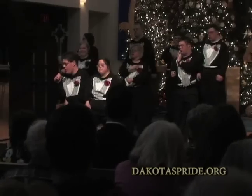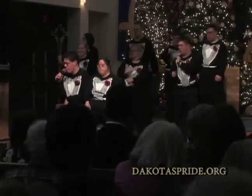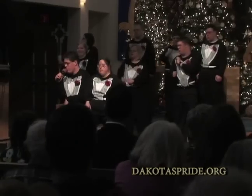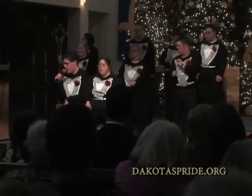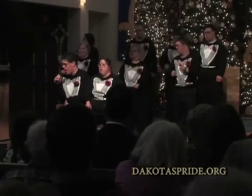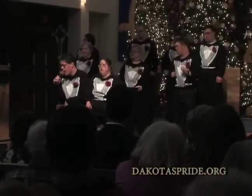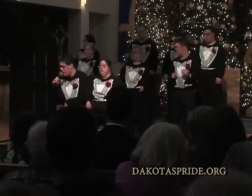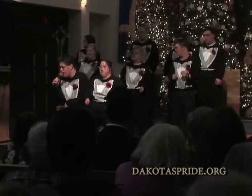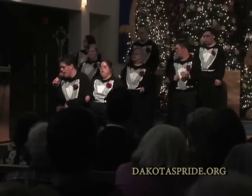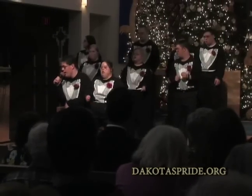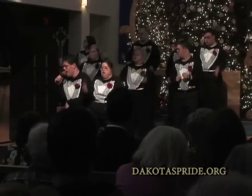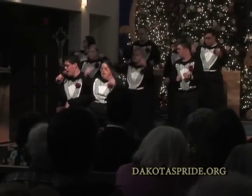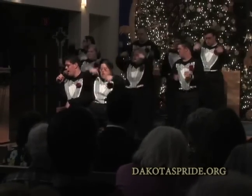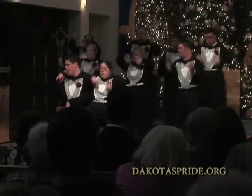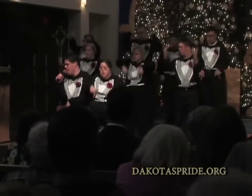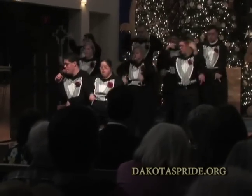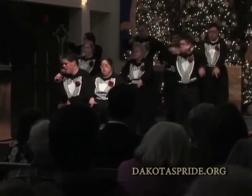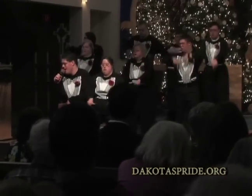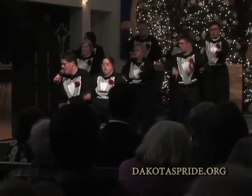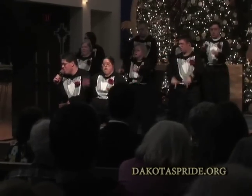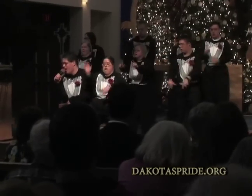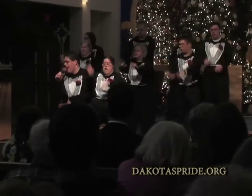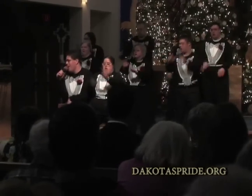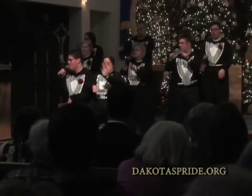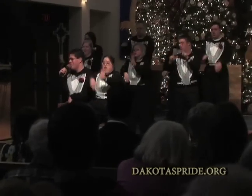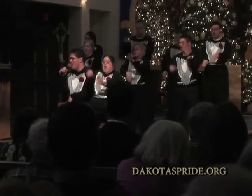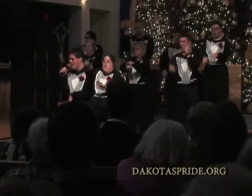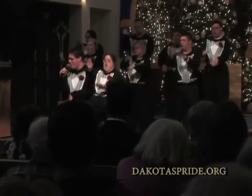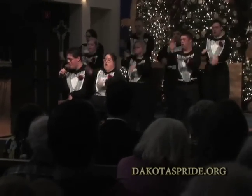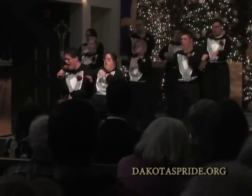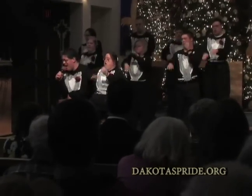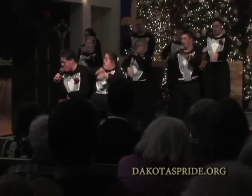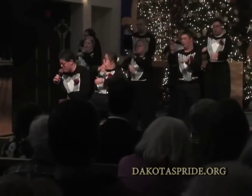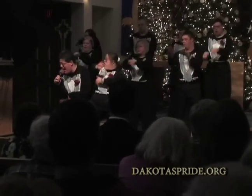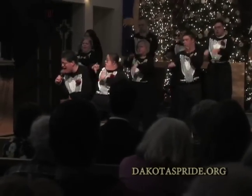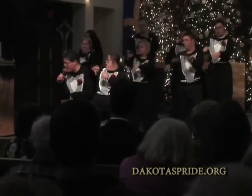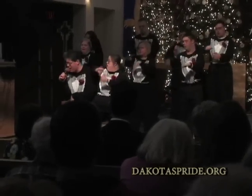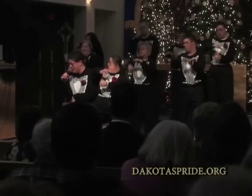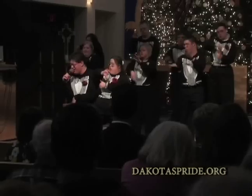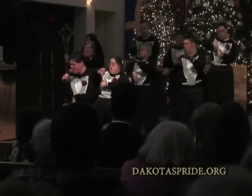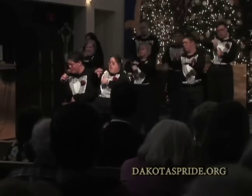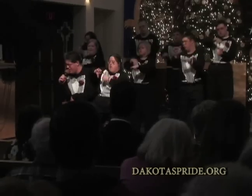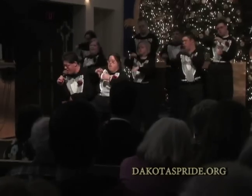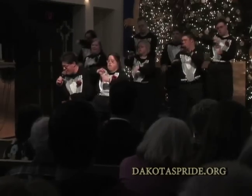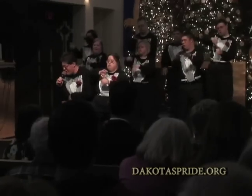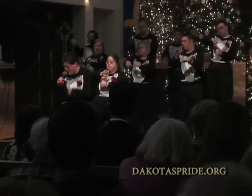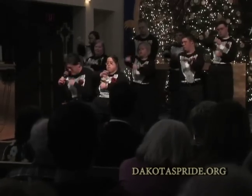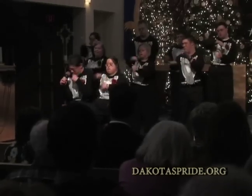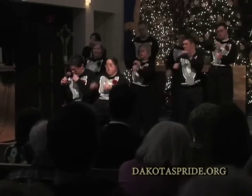let me walk with my brother.